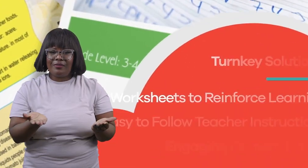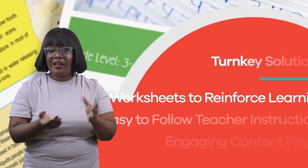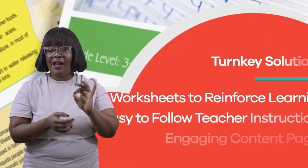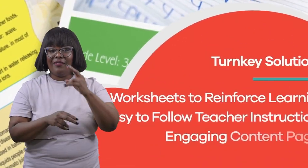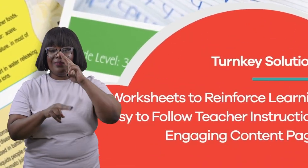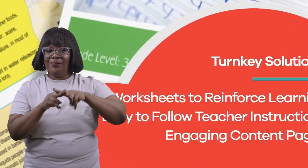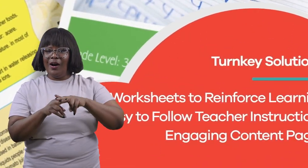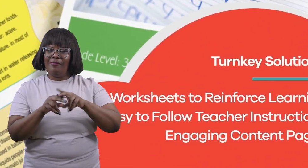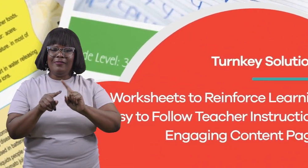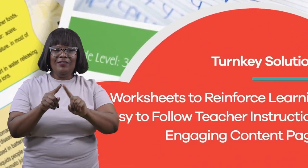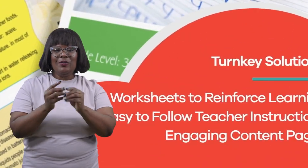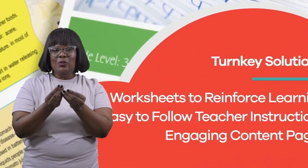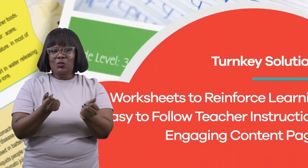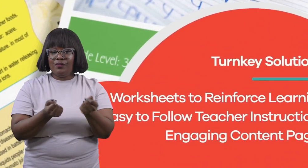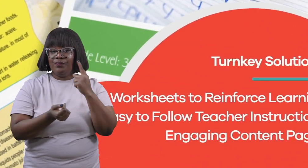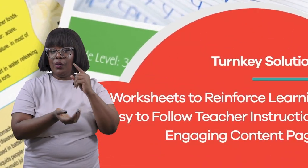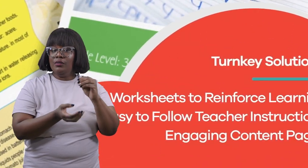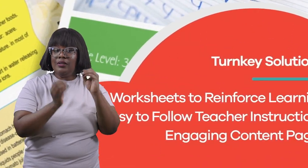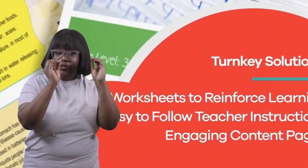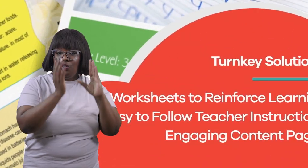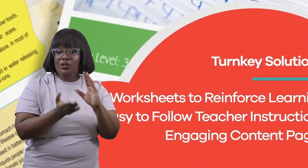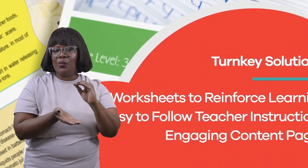solutions for teachers and homeschoolers